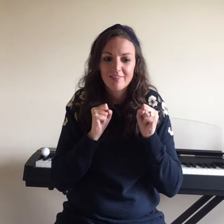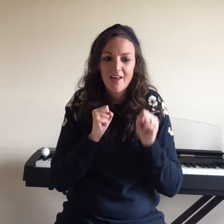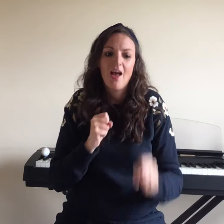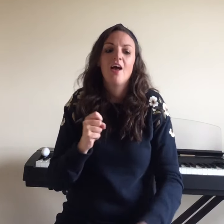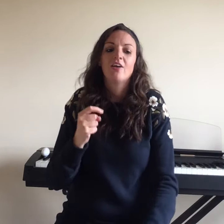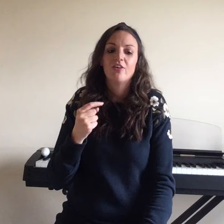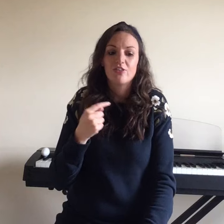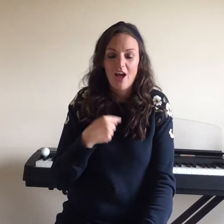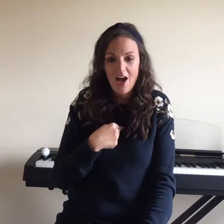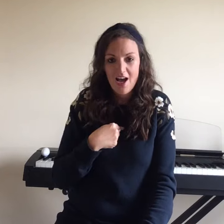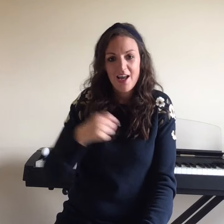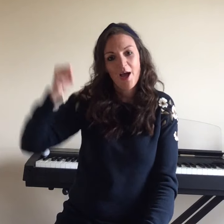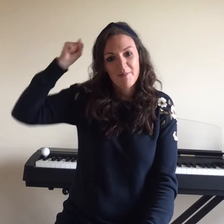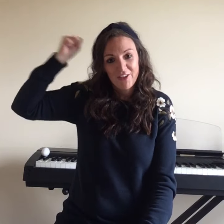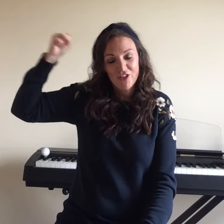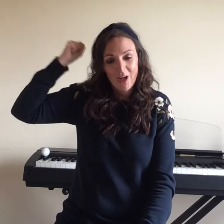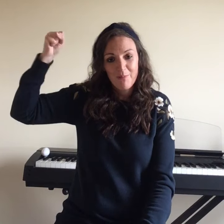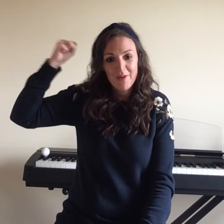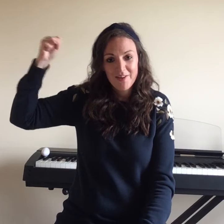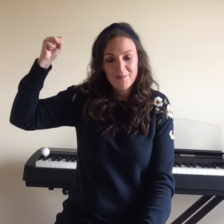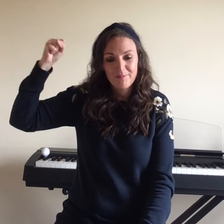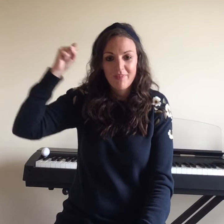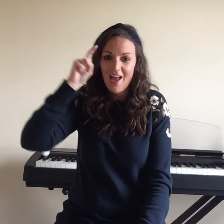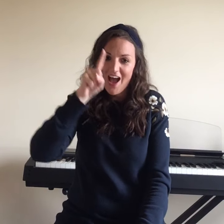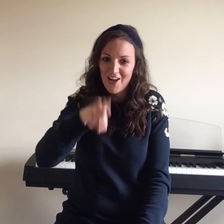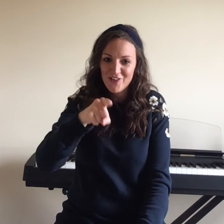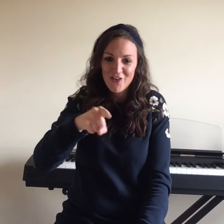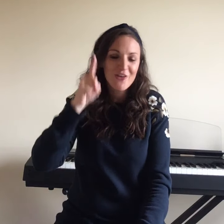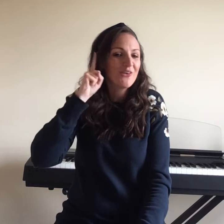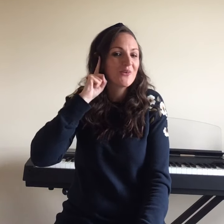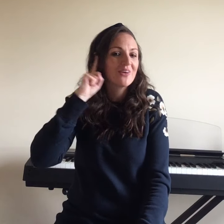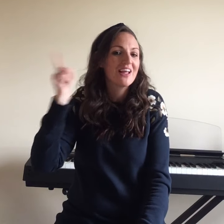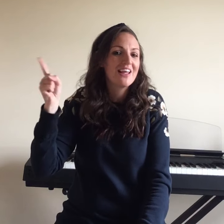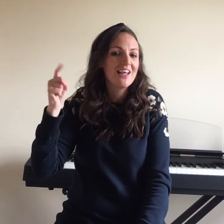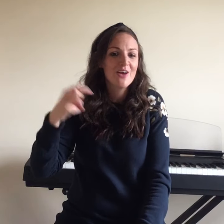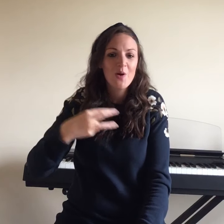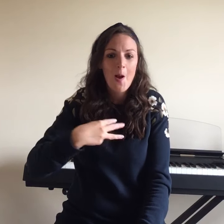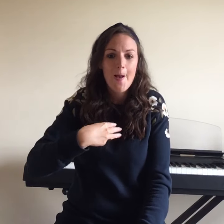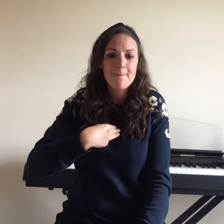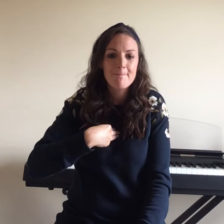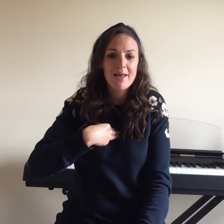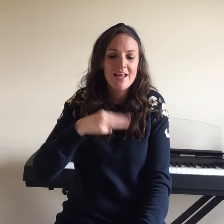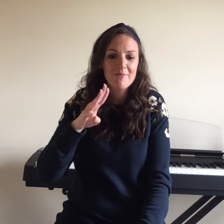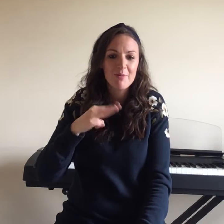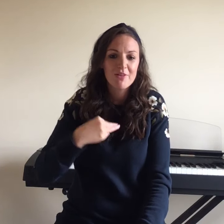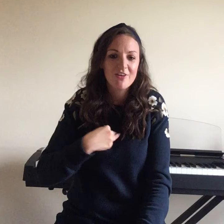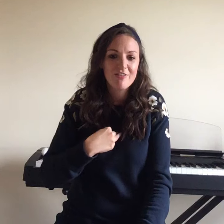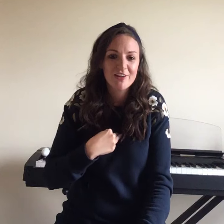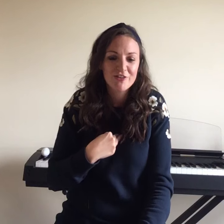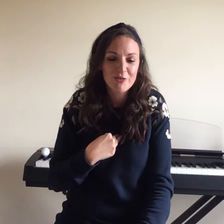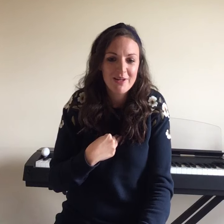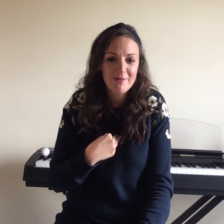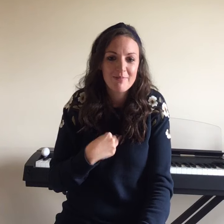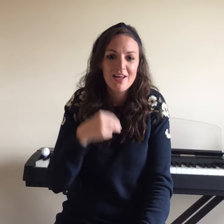Because I am a champion. And you're gonna hear me. Remember three fingers for me. Me.